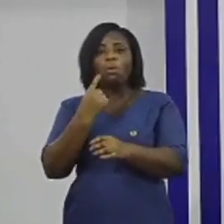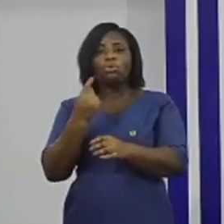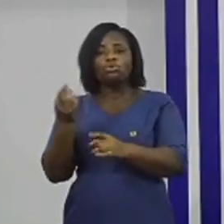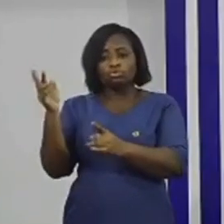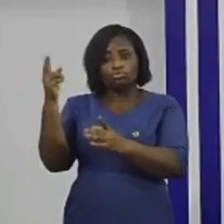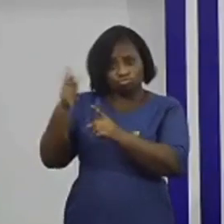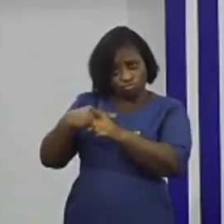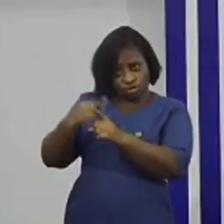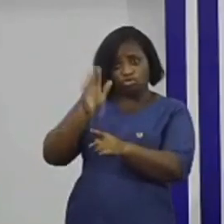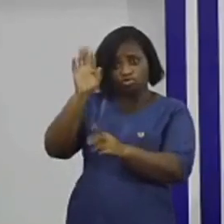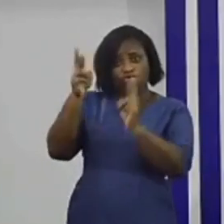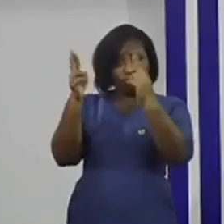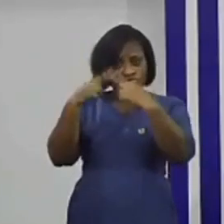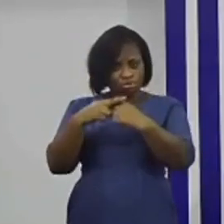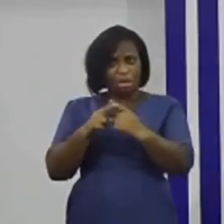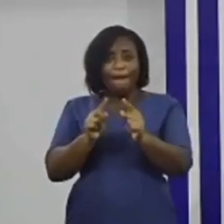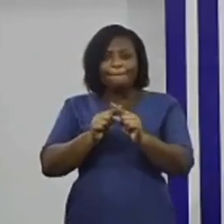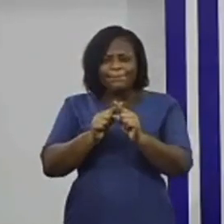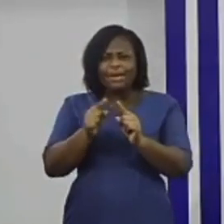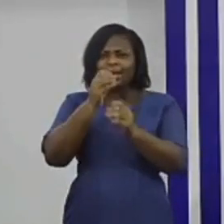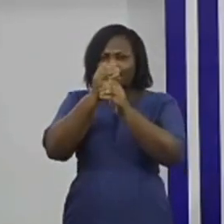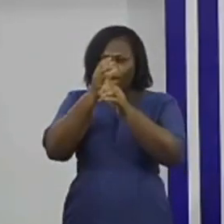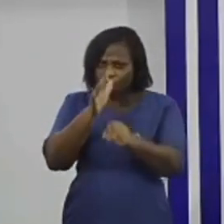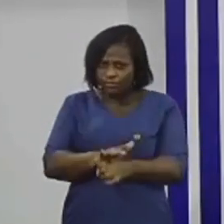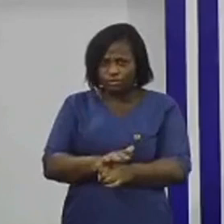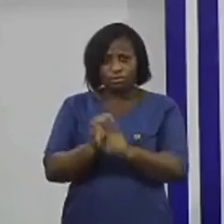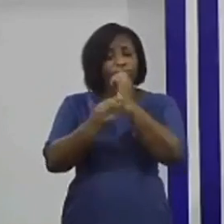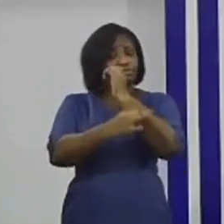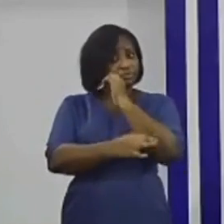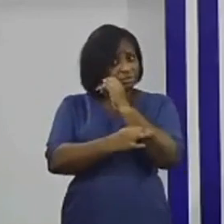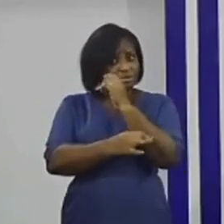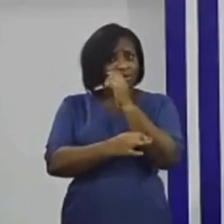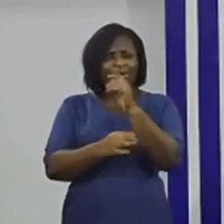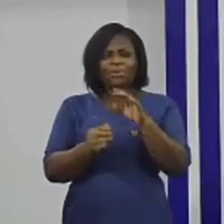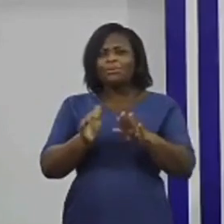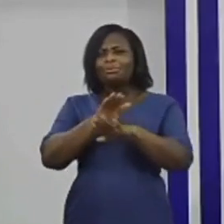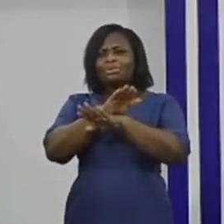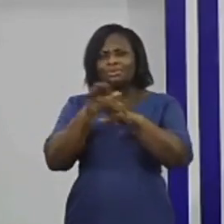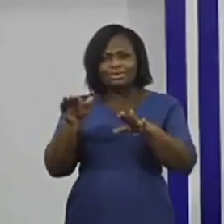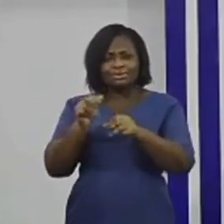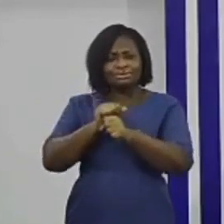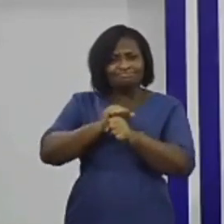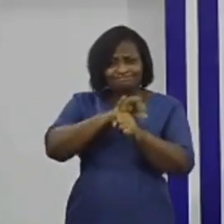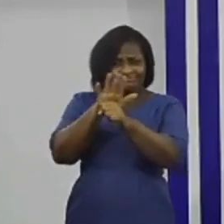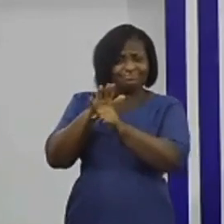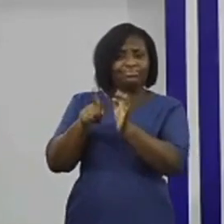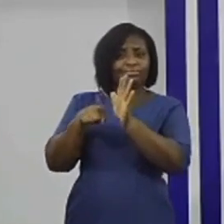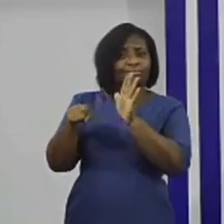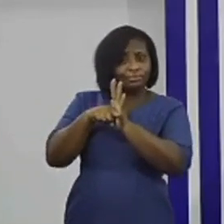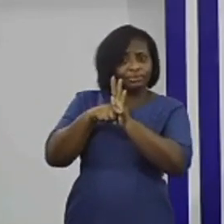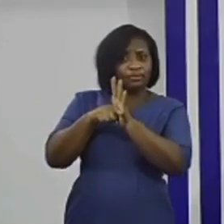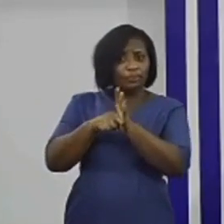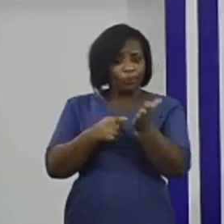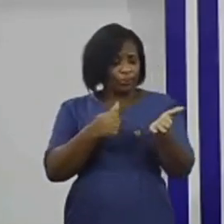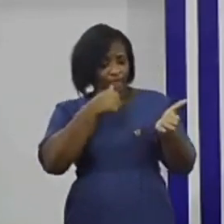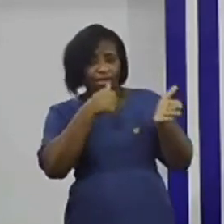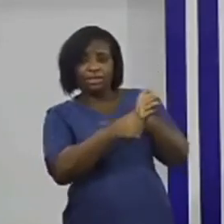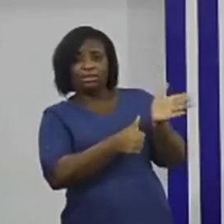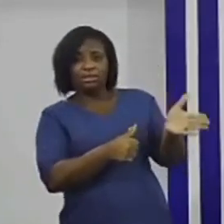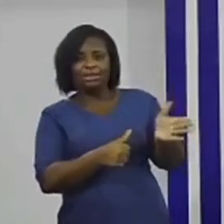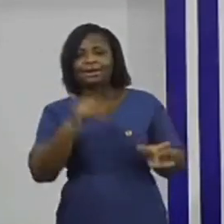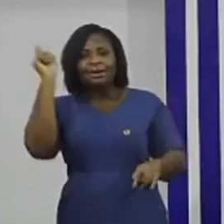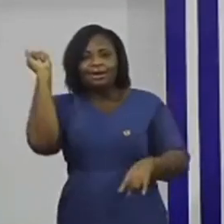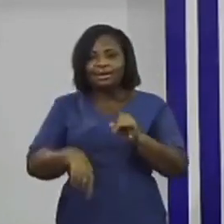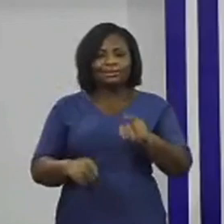It is very mandatory to insist that without a COVID-19 negative clearance, the landlord should not rent out the